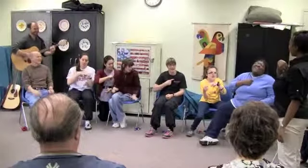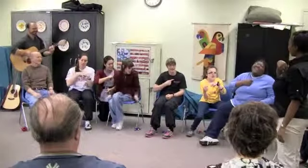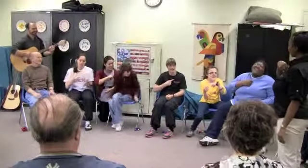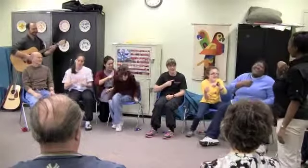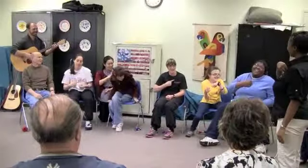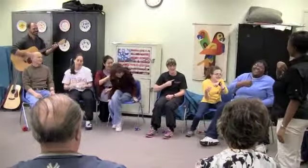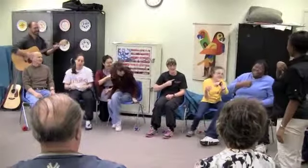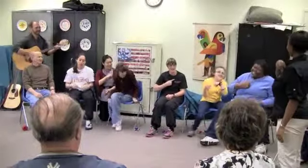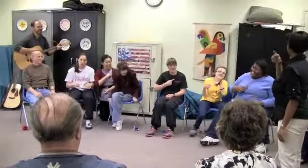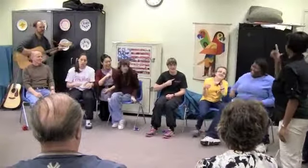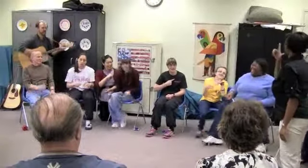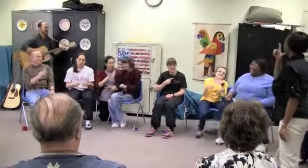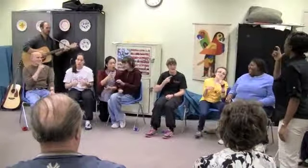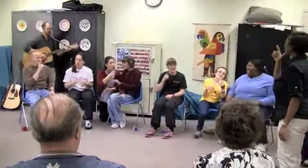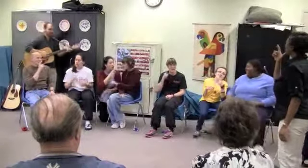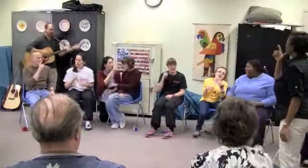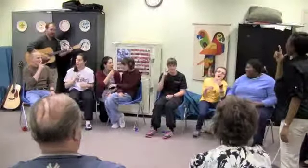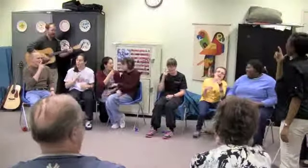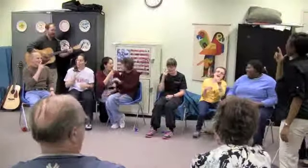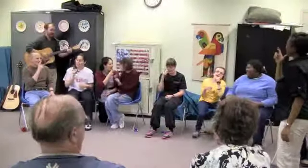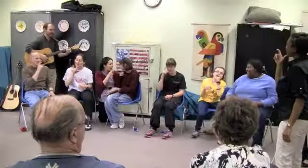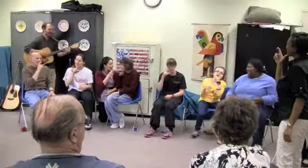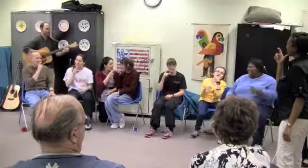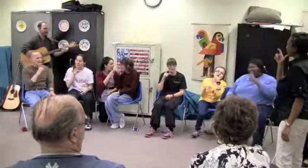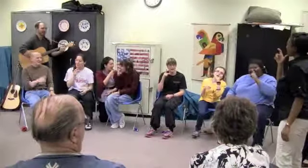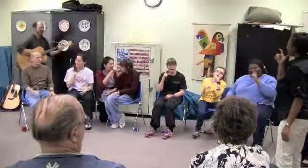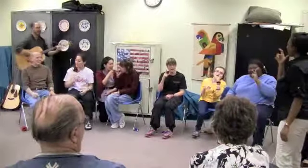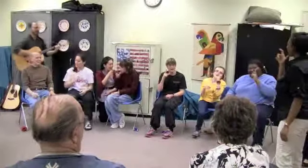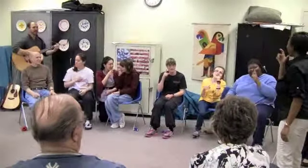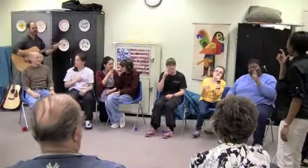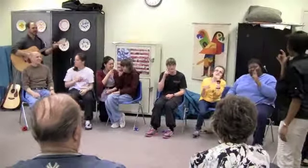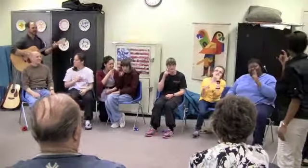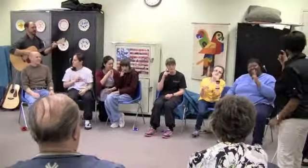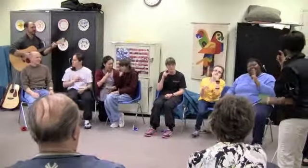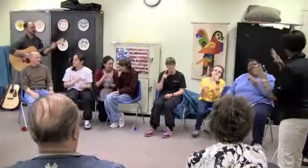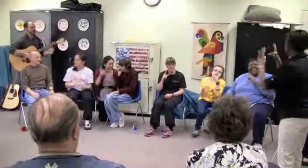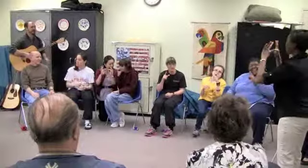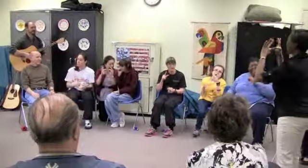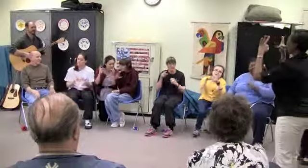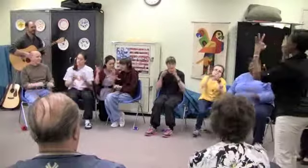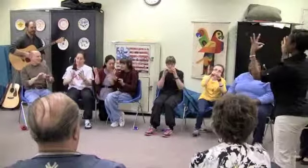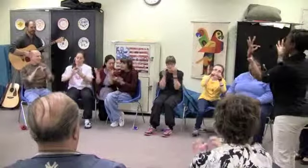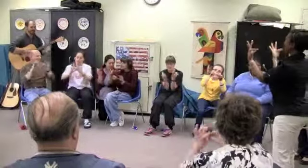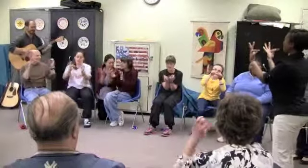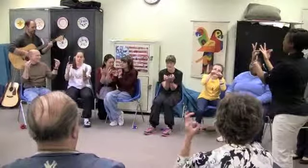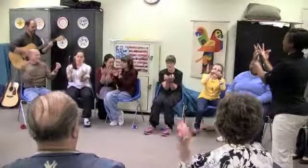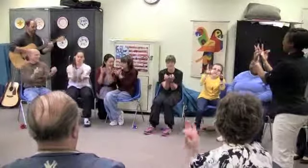who I am, my family.